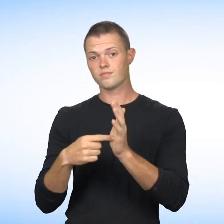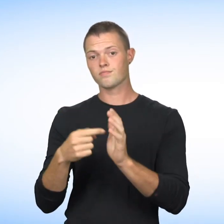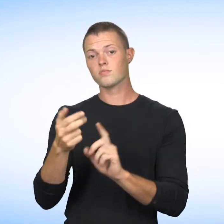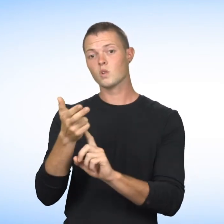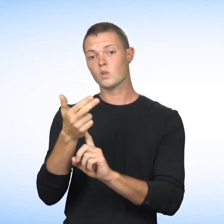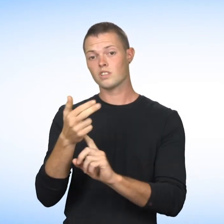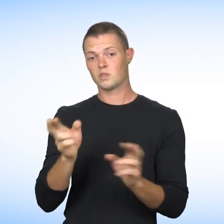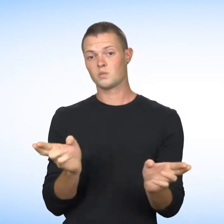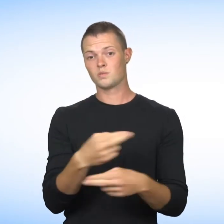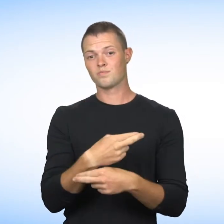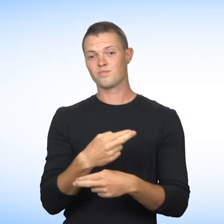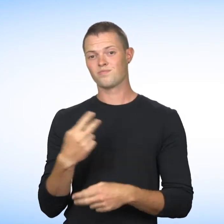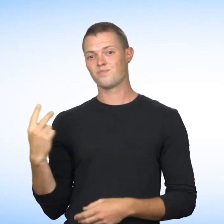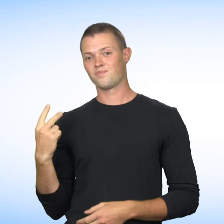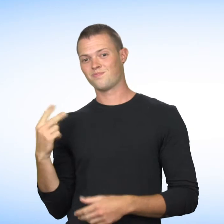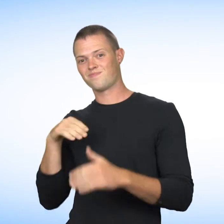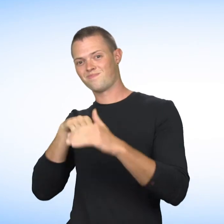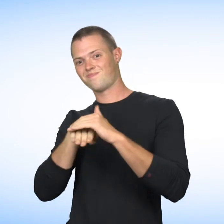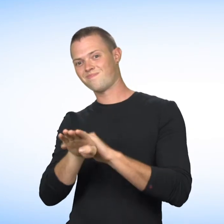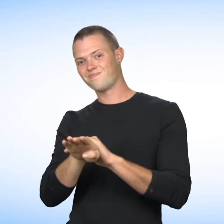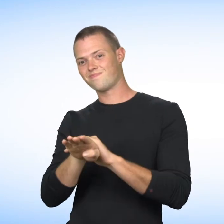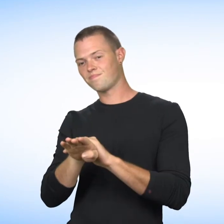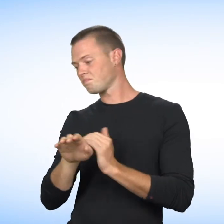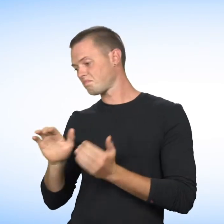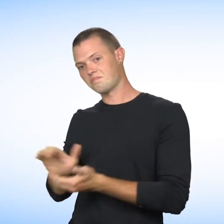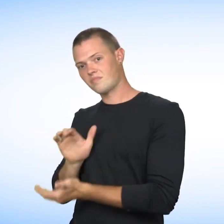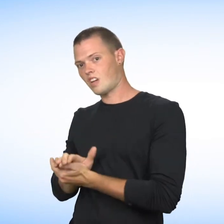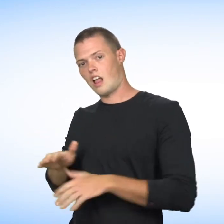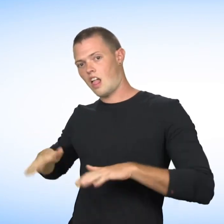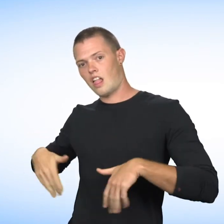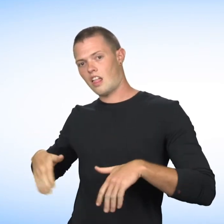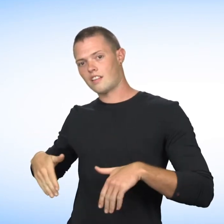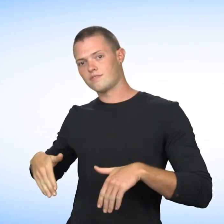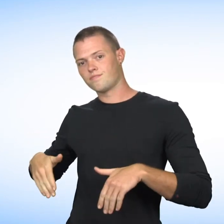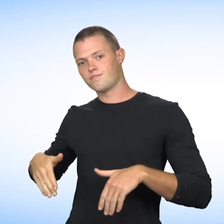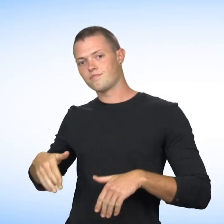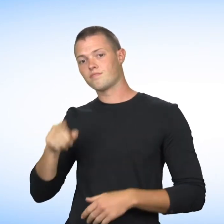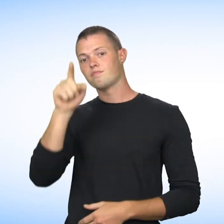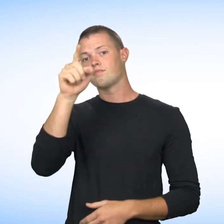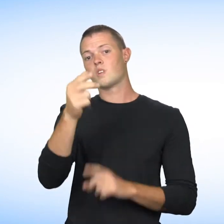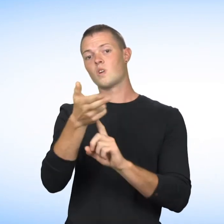For example, you cannot be denied a hotel room because you are not legally married.